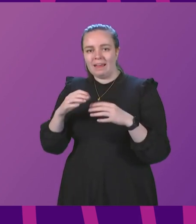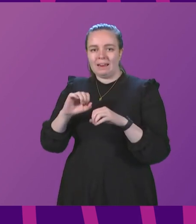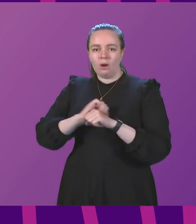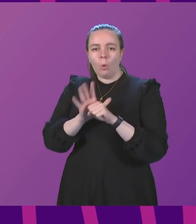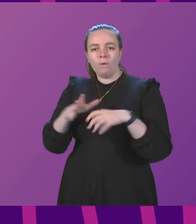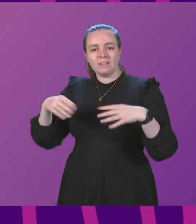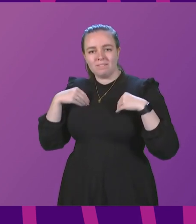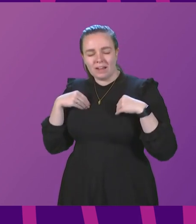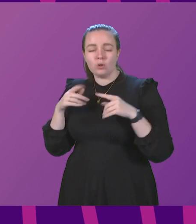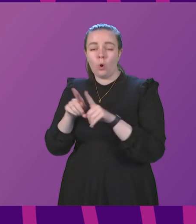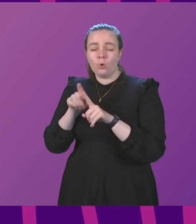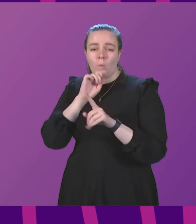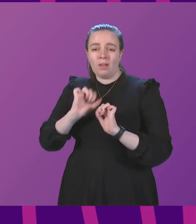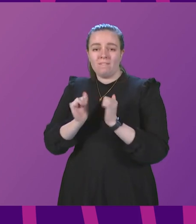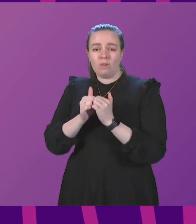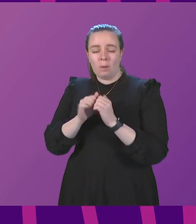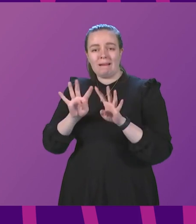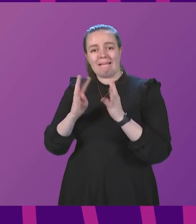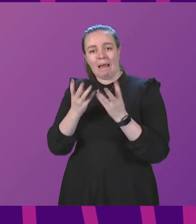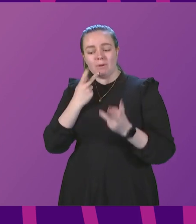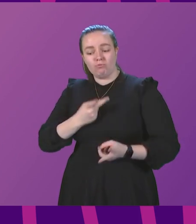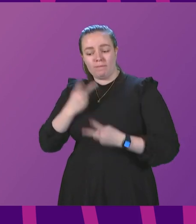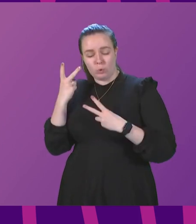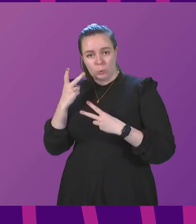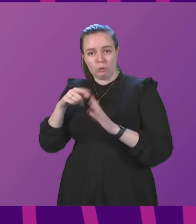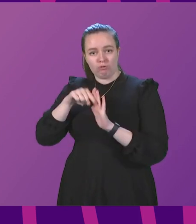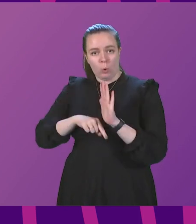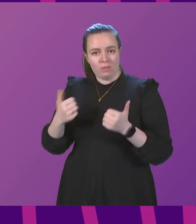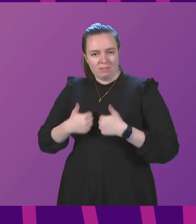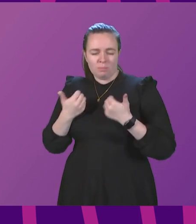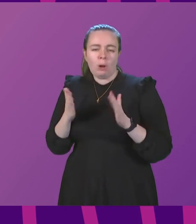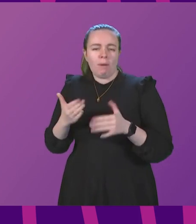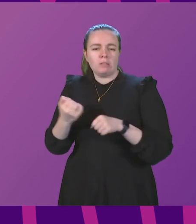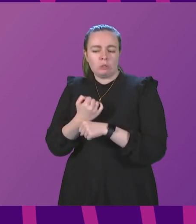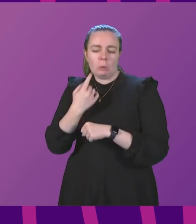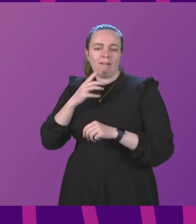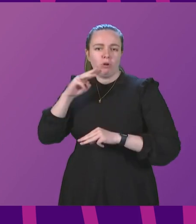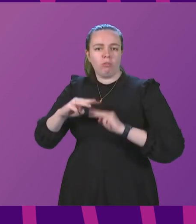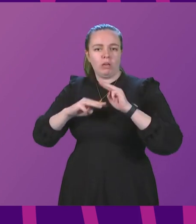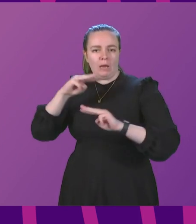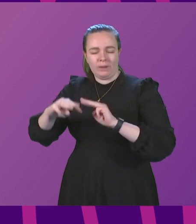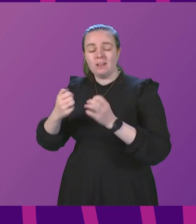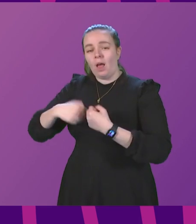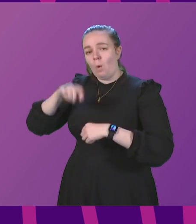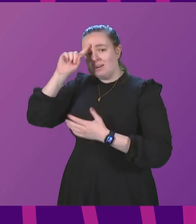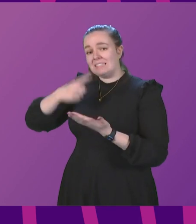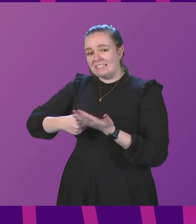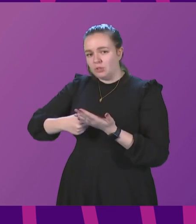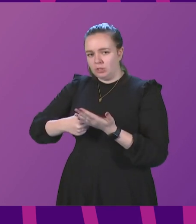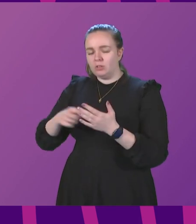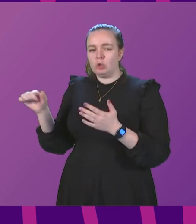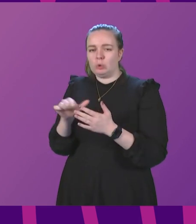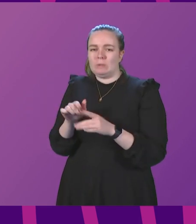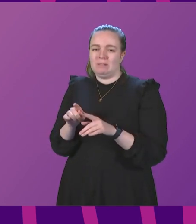I will also confirm that when Cabinet reviewed COVID protections this morning, as we are required to do every three weeks, our decision was to keep the remaining baseline